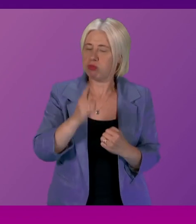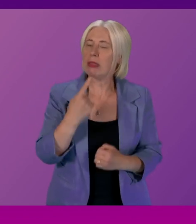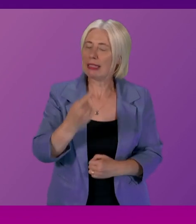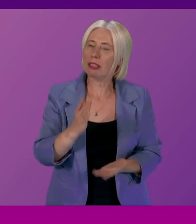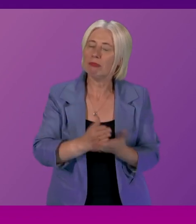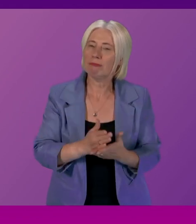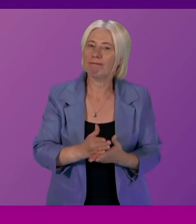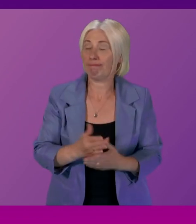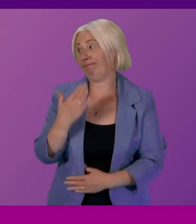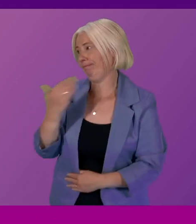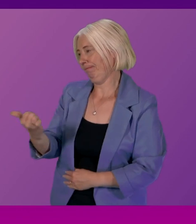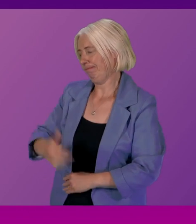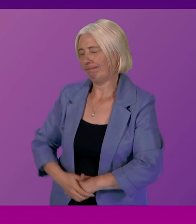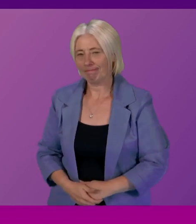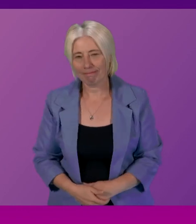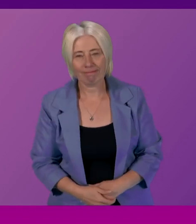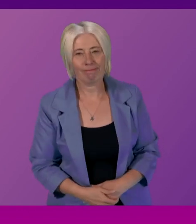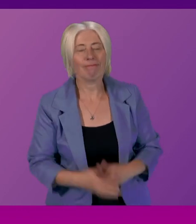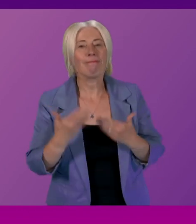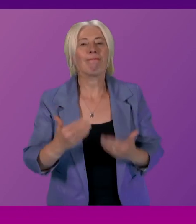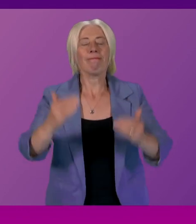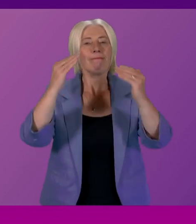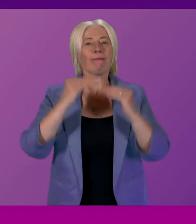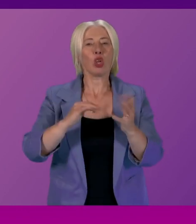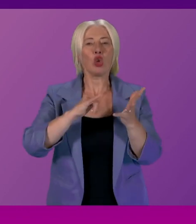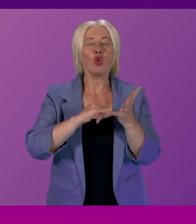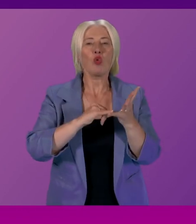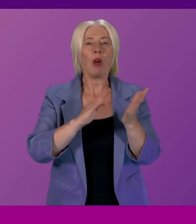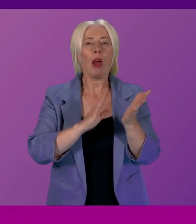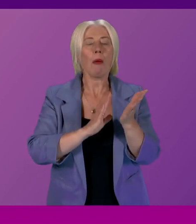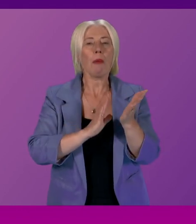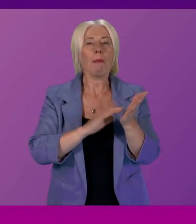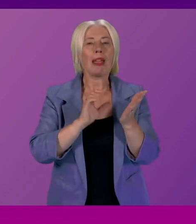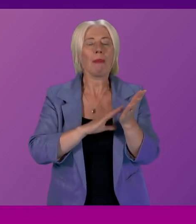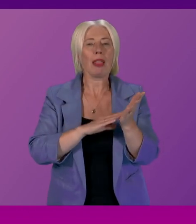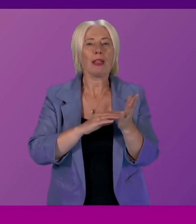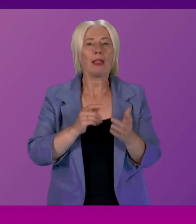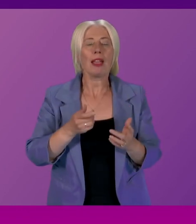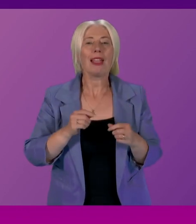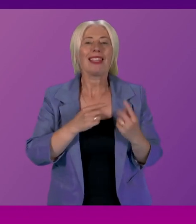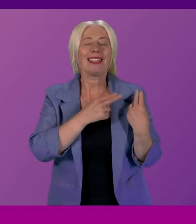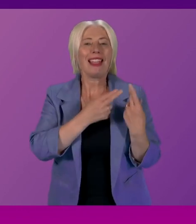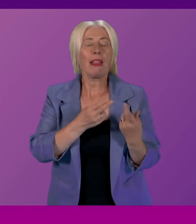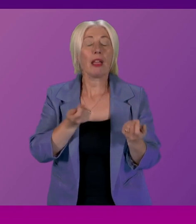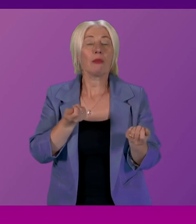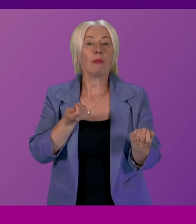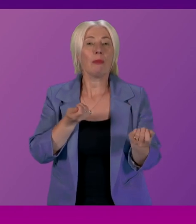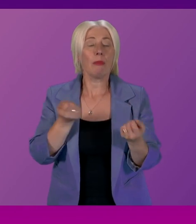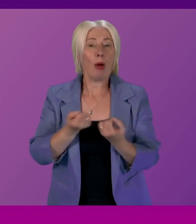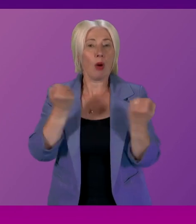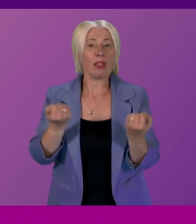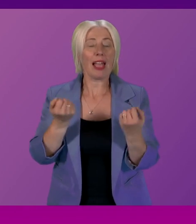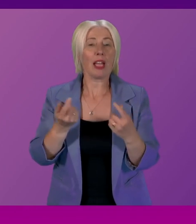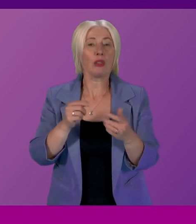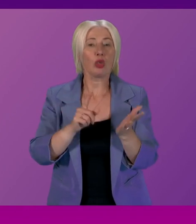Thanks very much Audrey I'm now going to invite Stuart McMillan convener of Delegated Powers and Law Reform Committee to take over the next